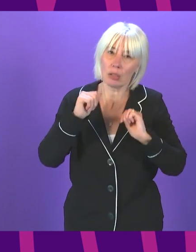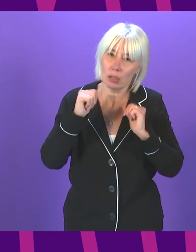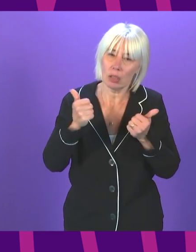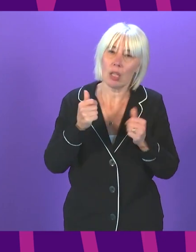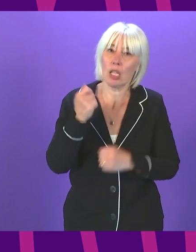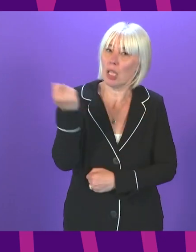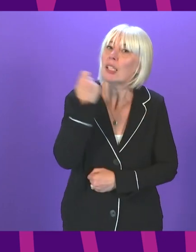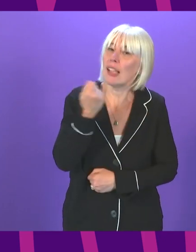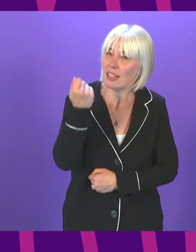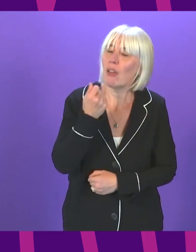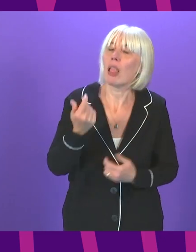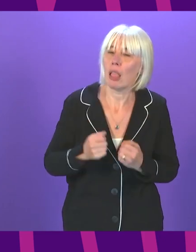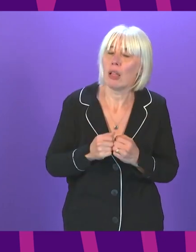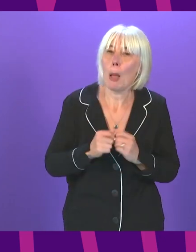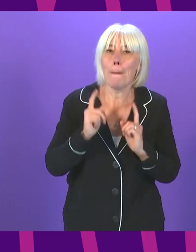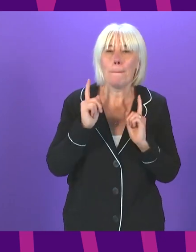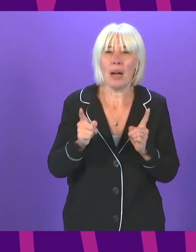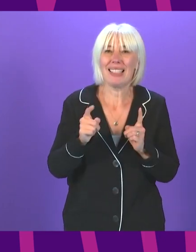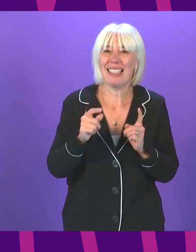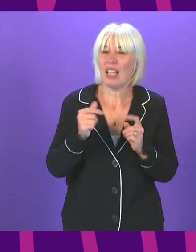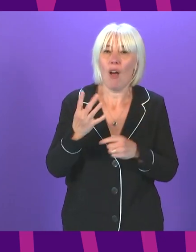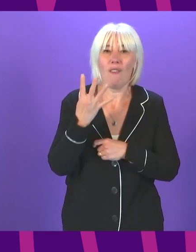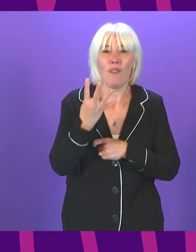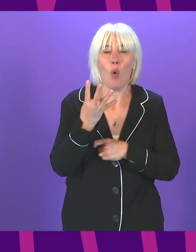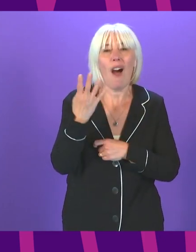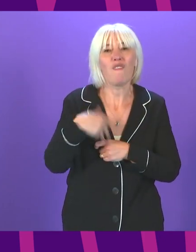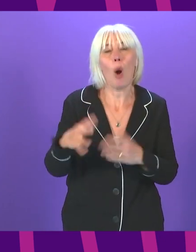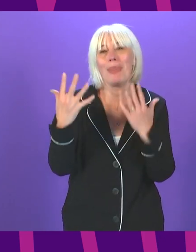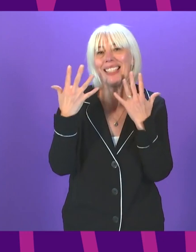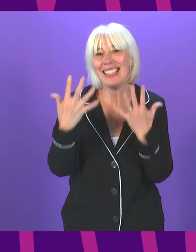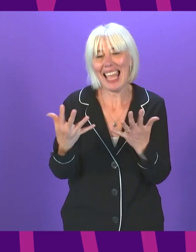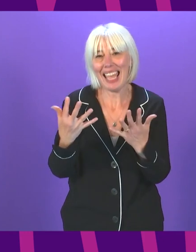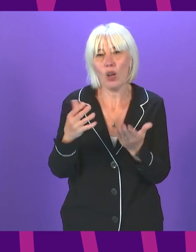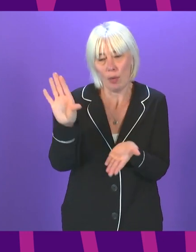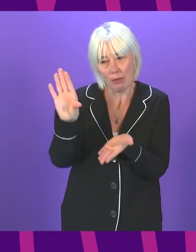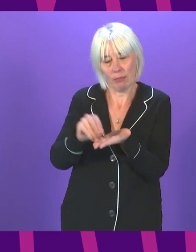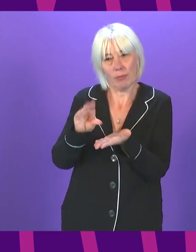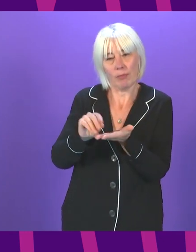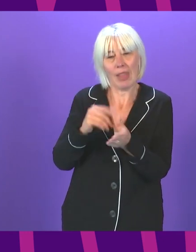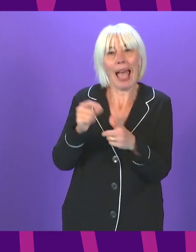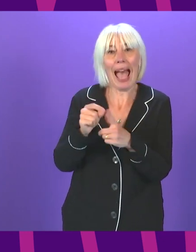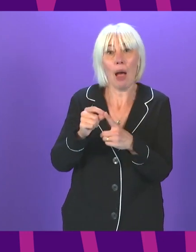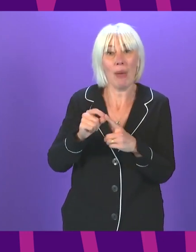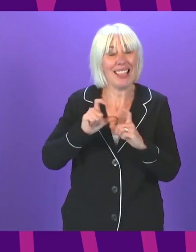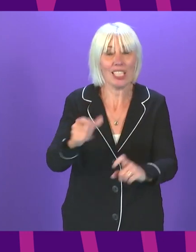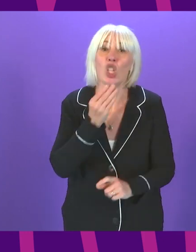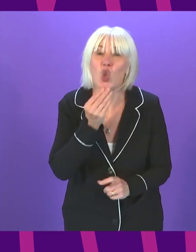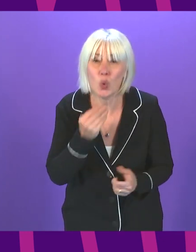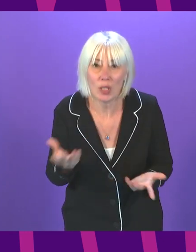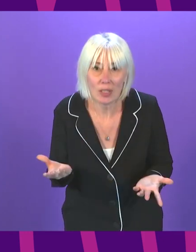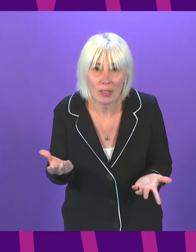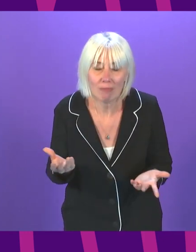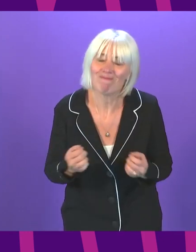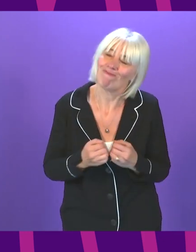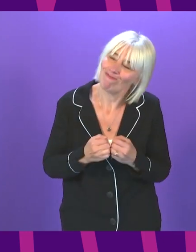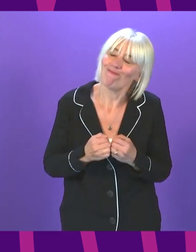success story, that it has been revealed just four in ten people who downloaded the app are still using it. First